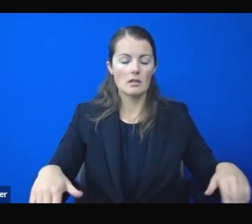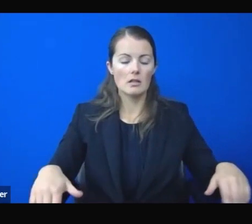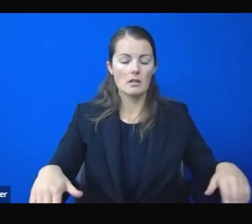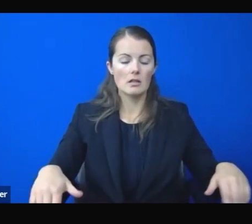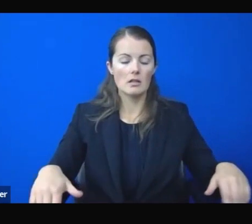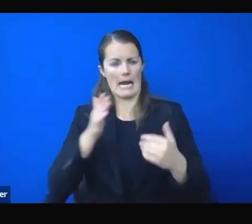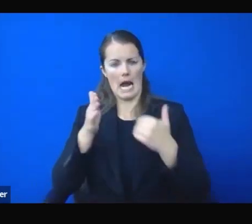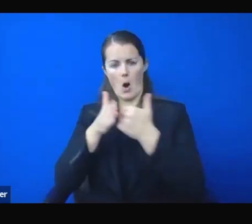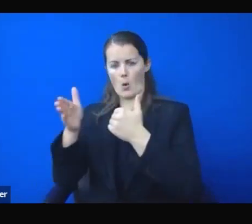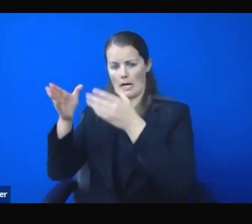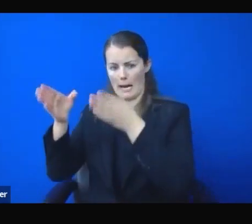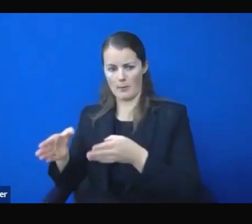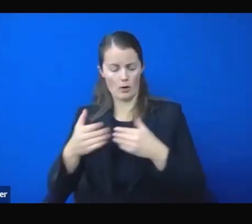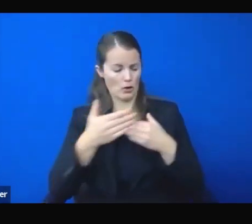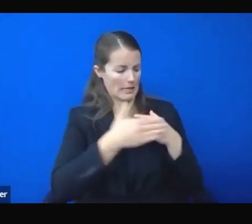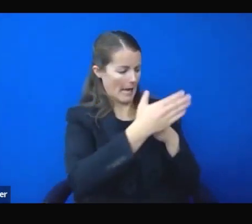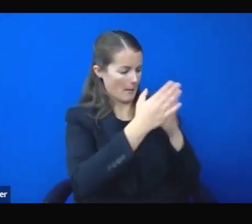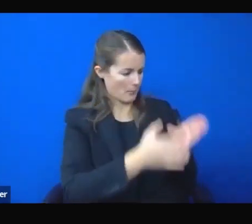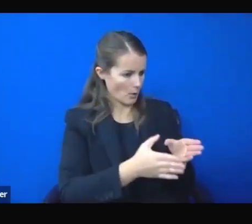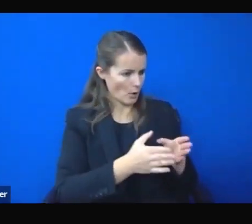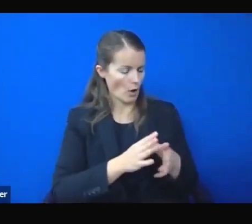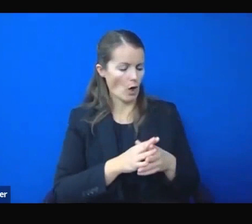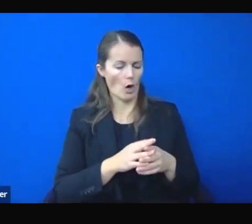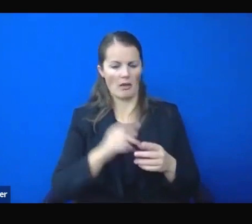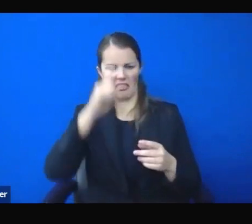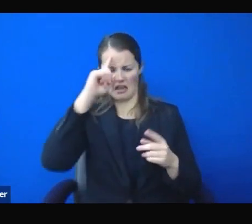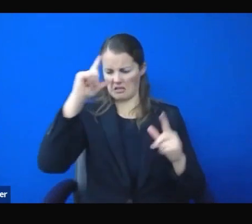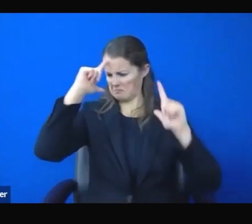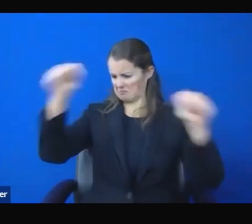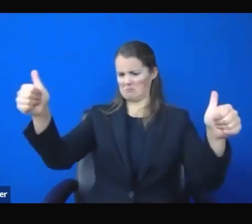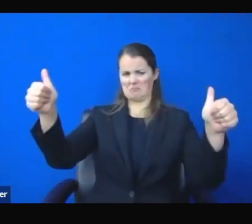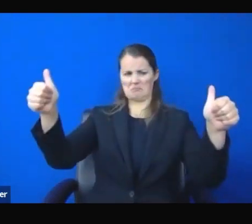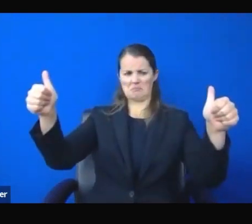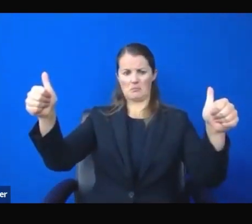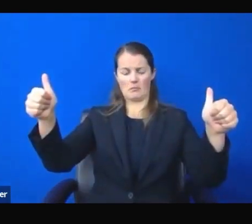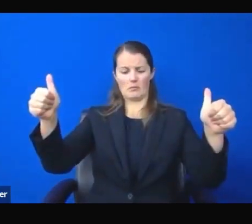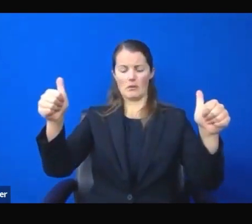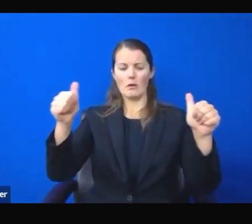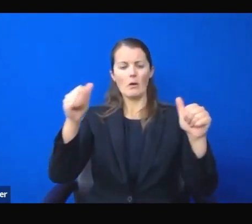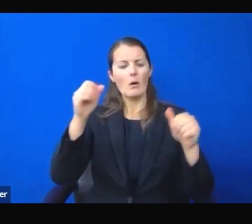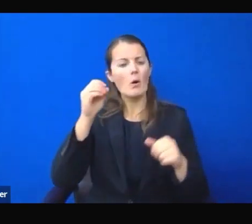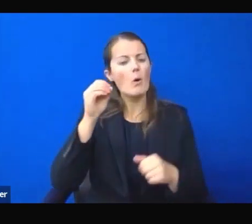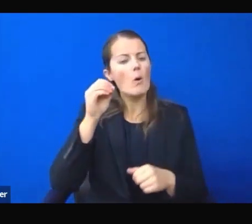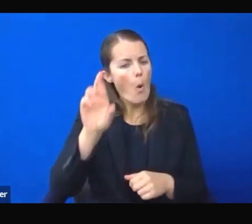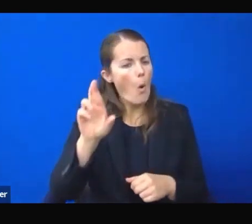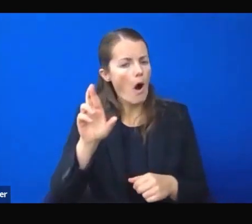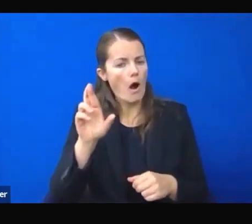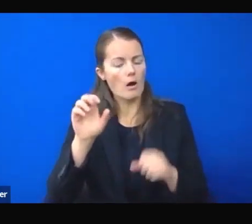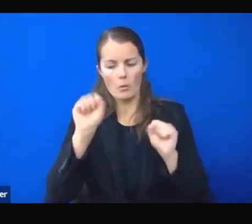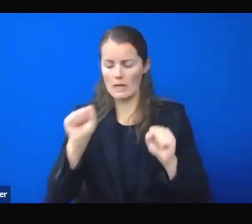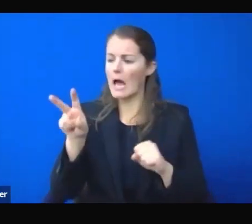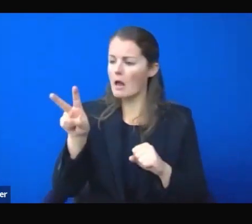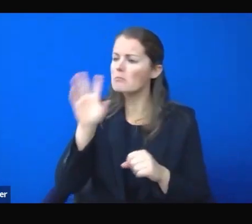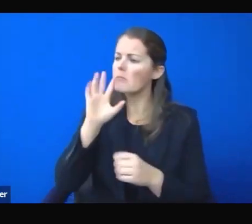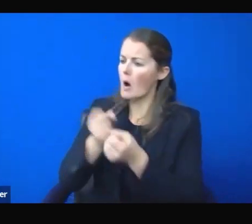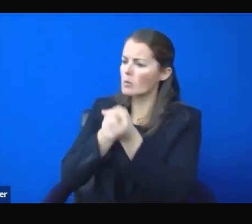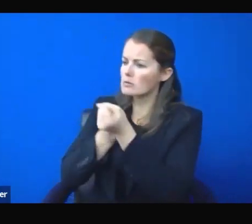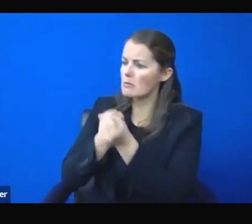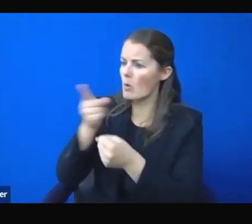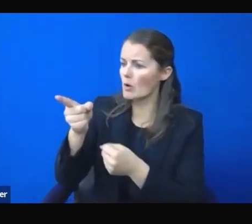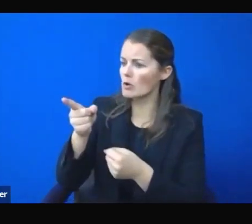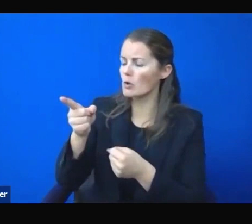for themselves. Or we can look at our fellow in the vans and say, I'm going to have your back and know that you'll have mine.